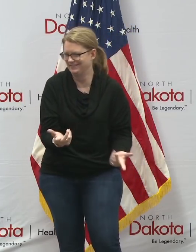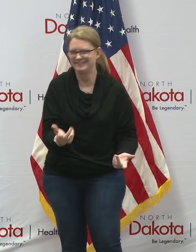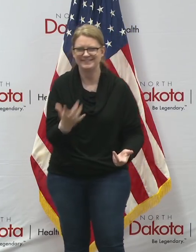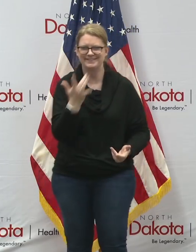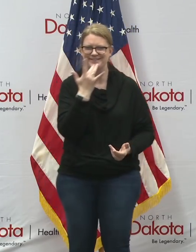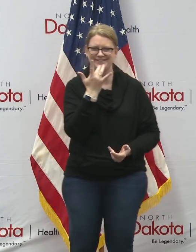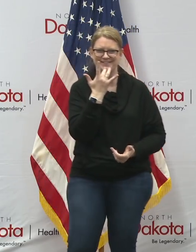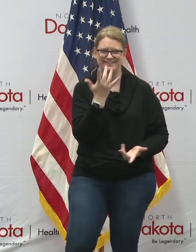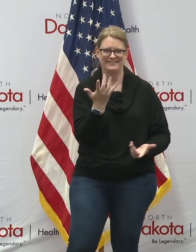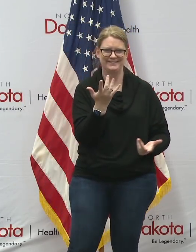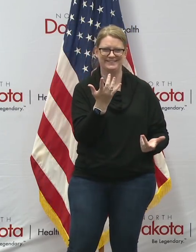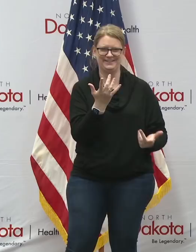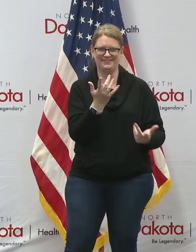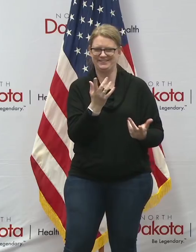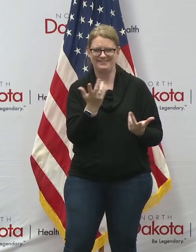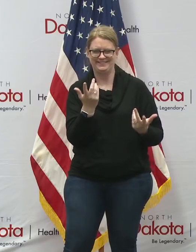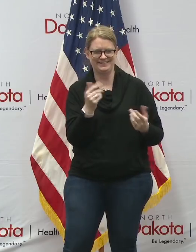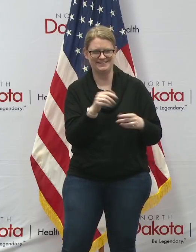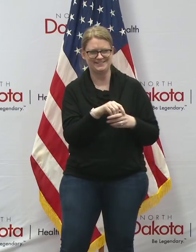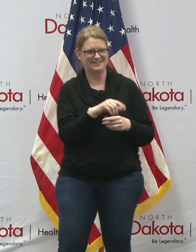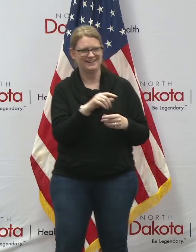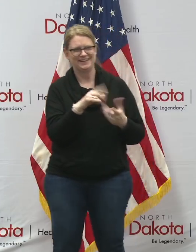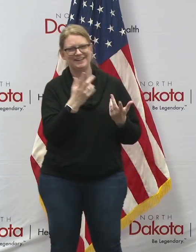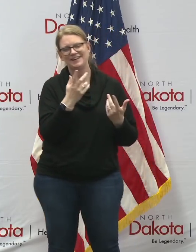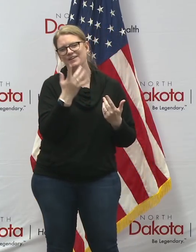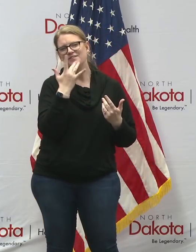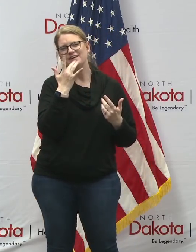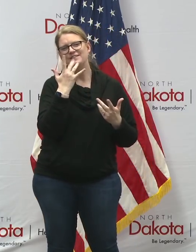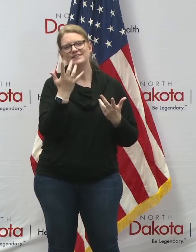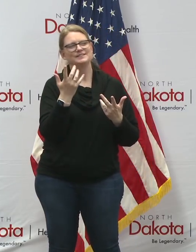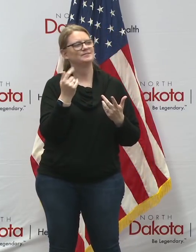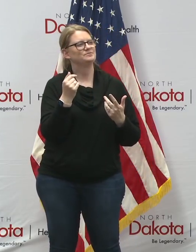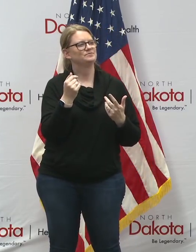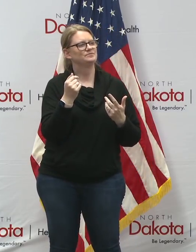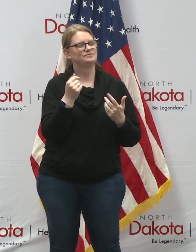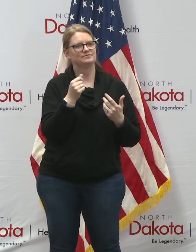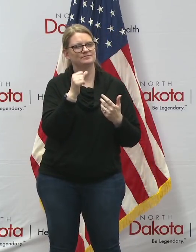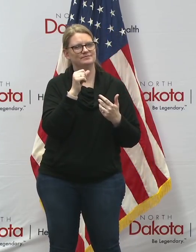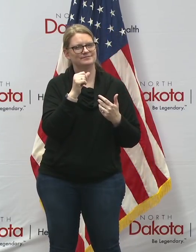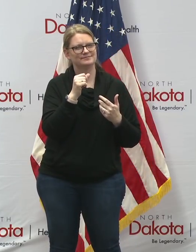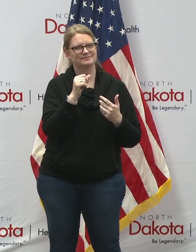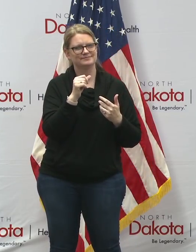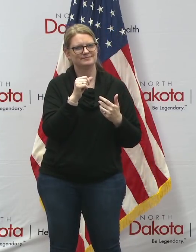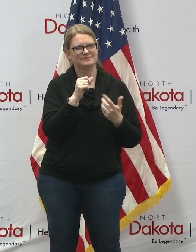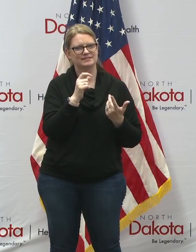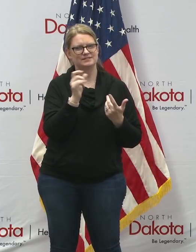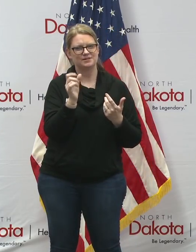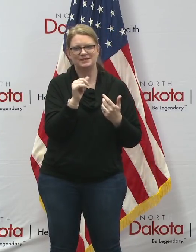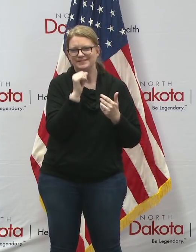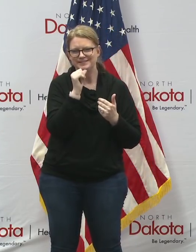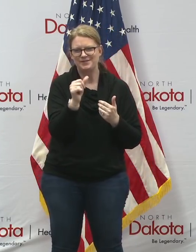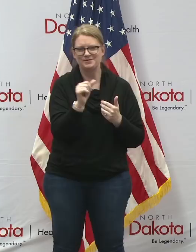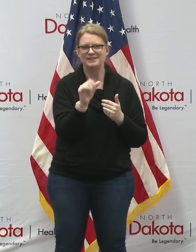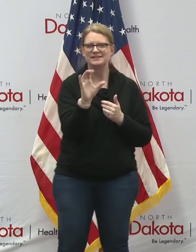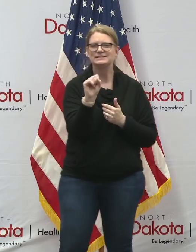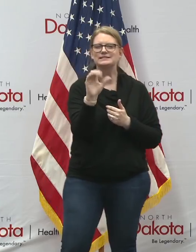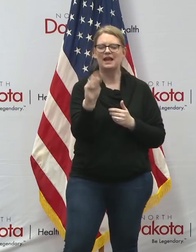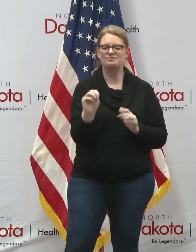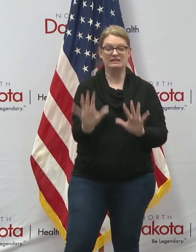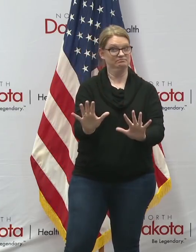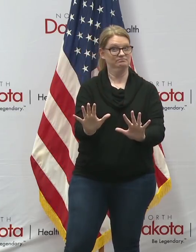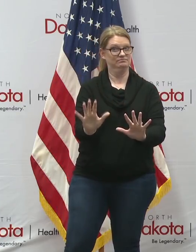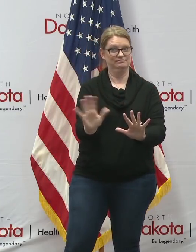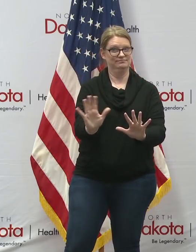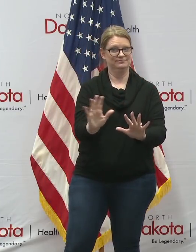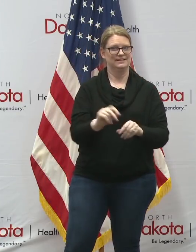part was when you were had the thing about don't do those scam things and there's a lot of like stiff arm kind of this